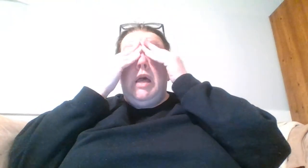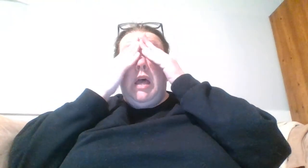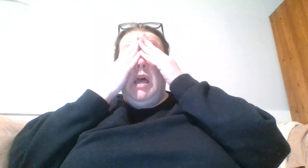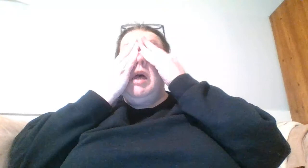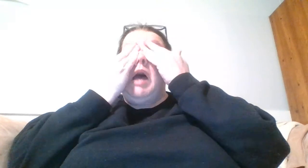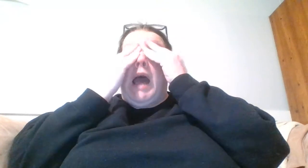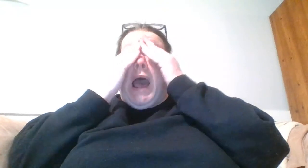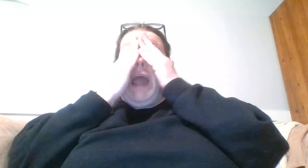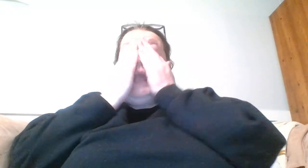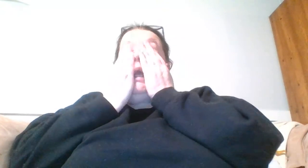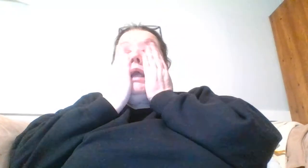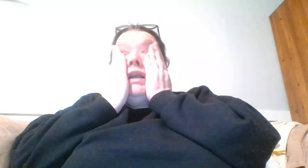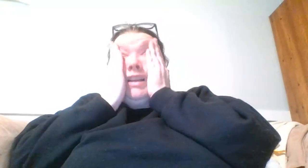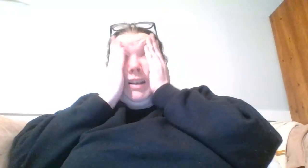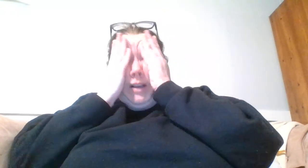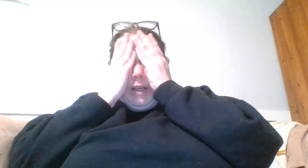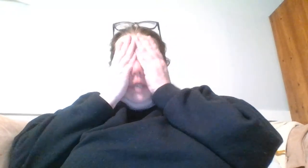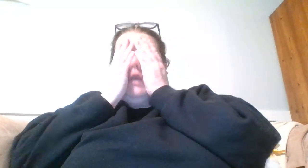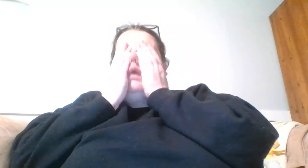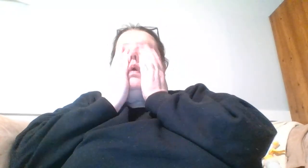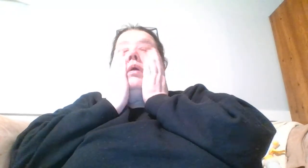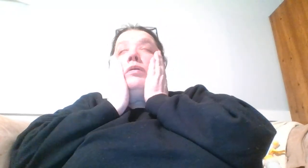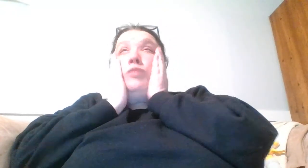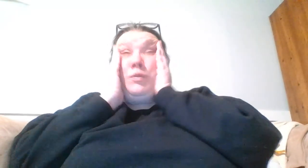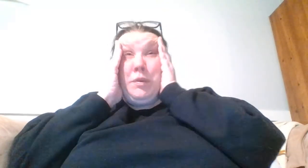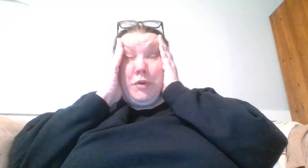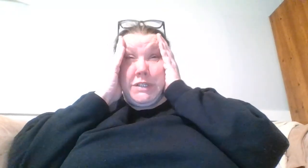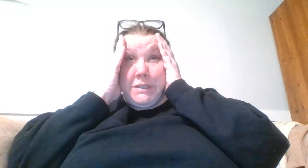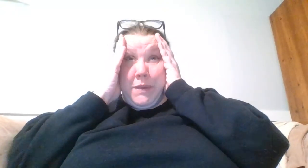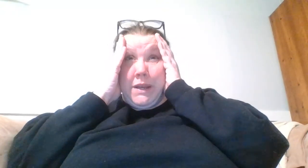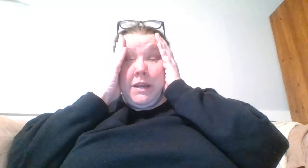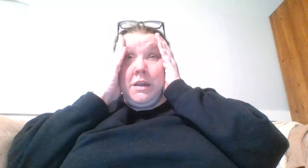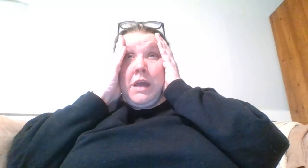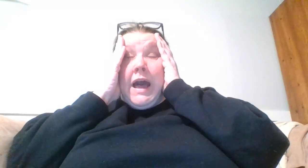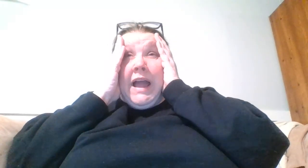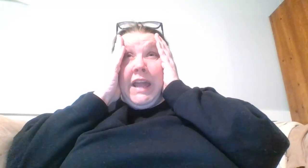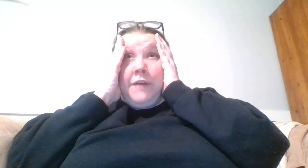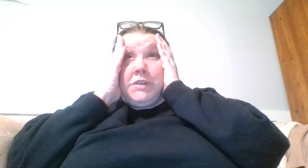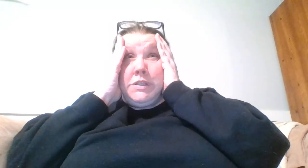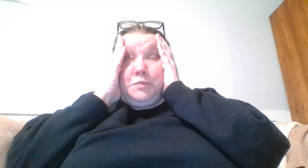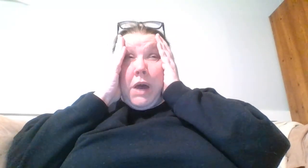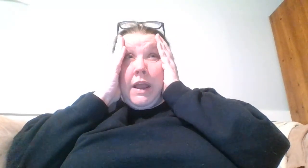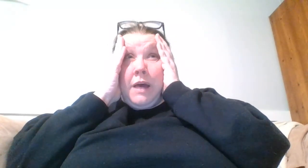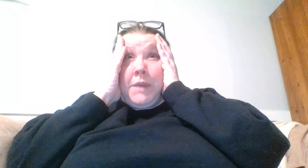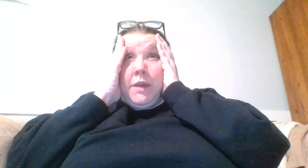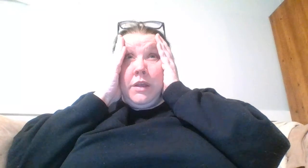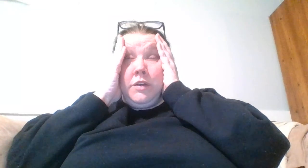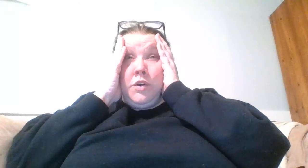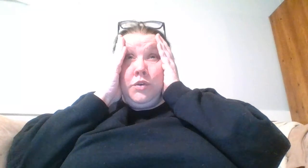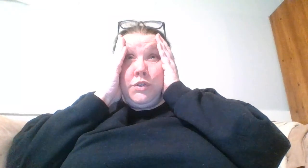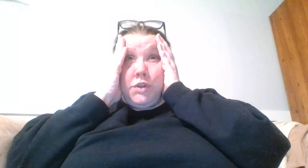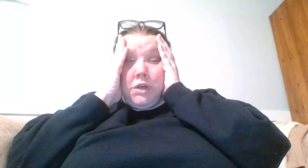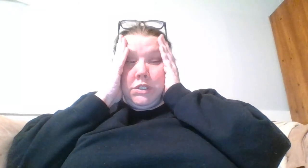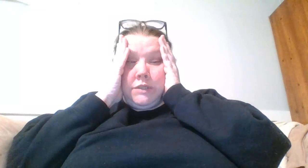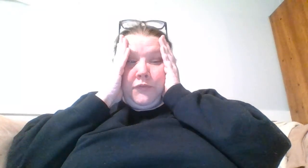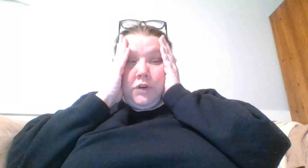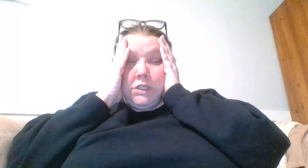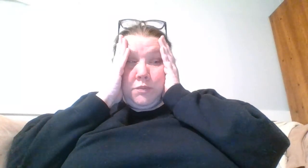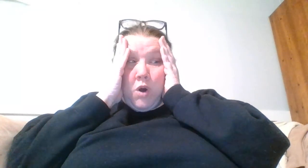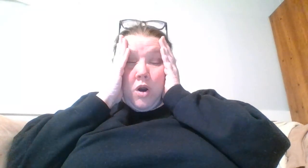um I will be participating I have a spot on my no new starts for a small